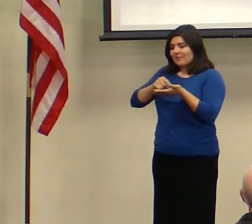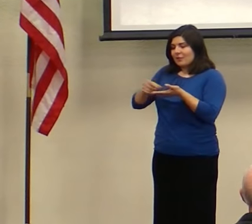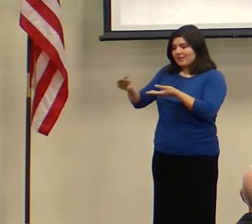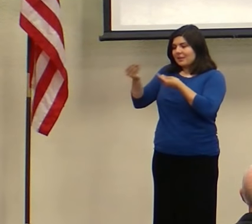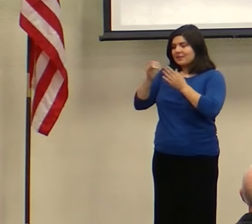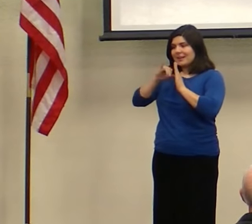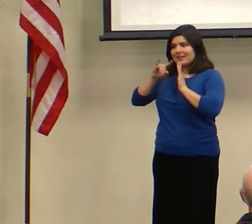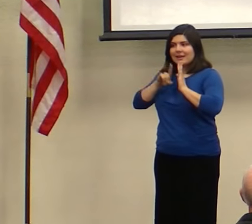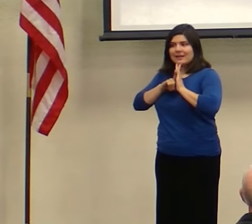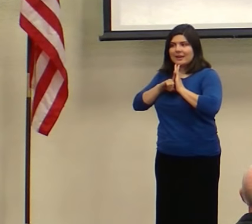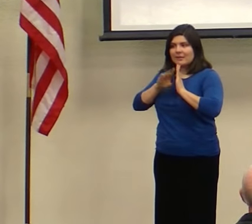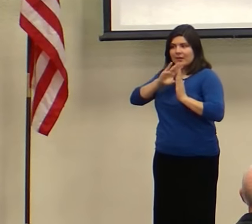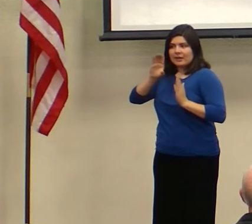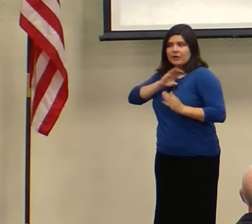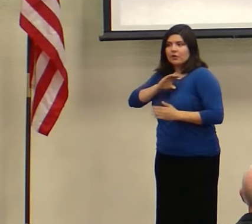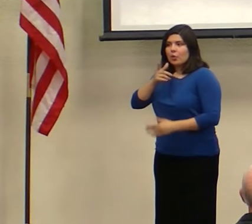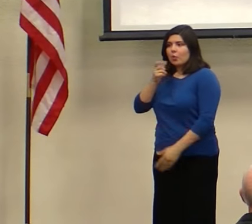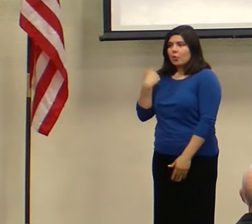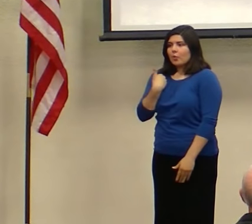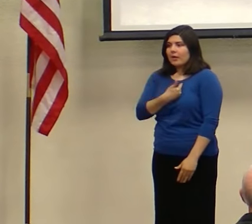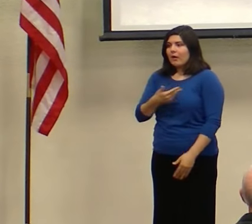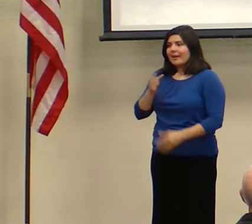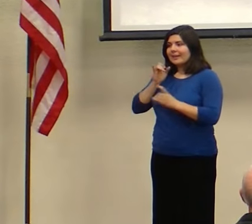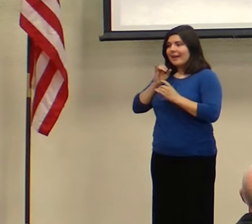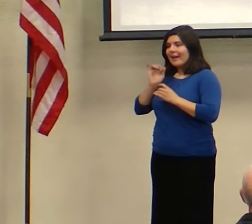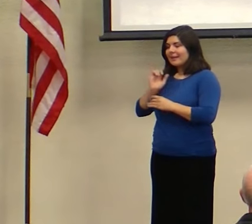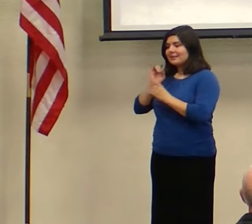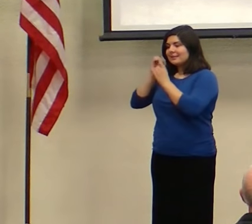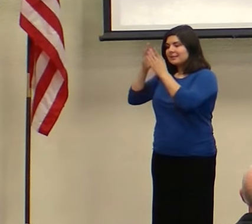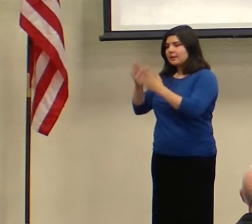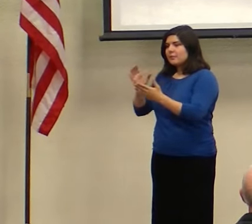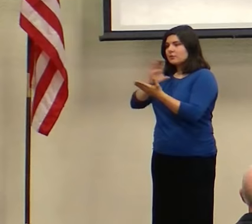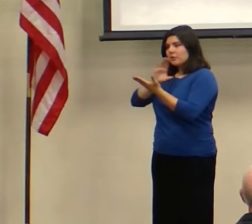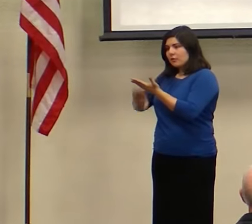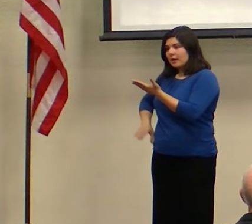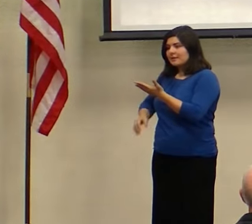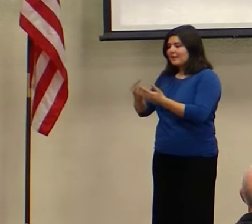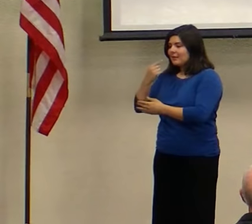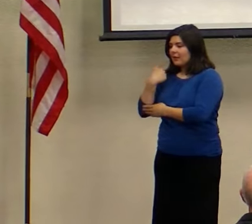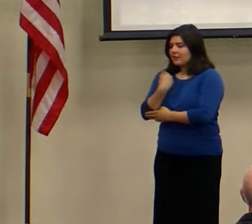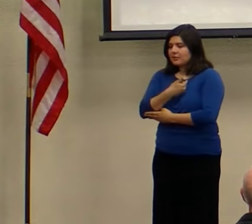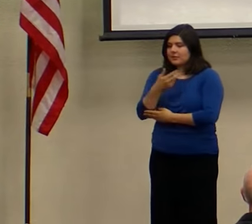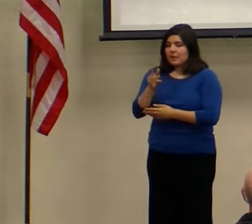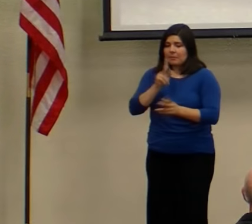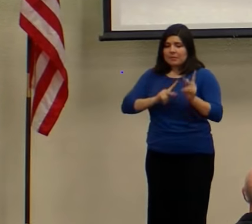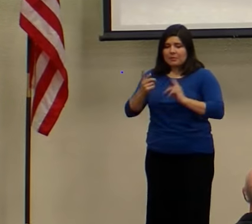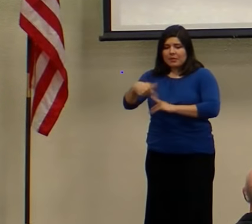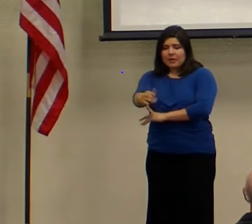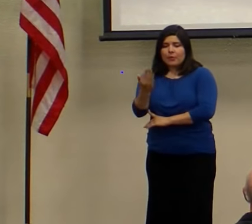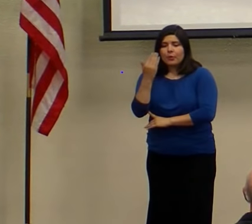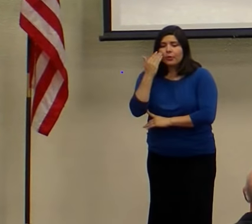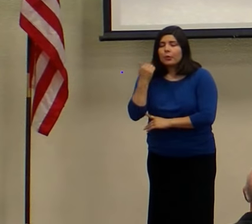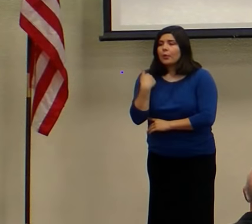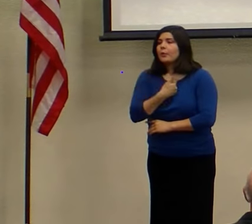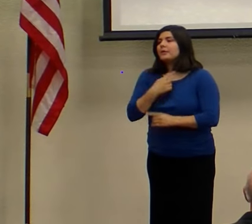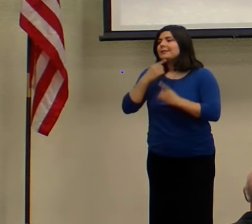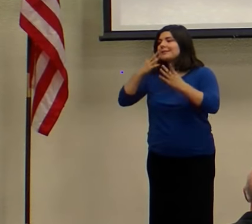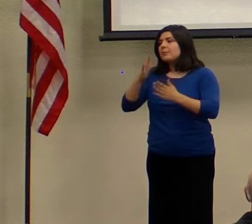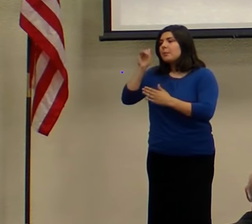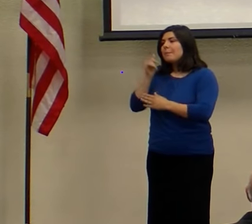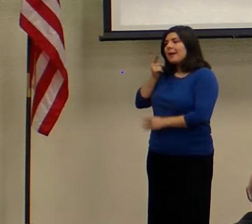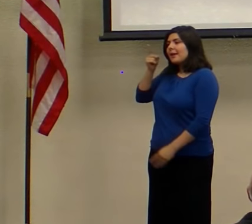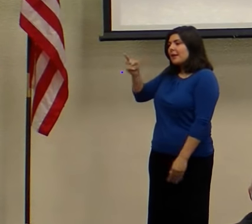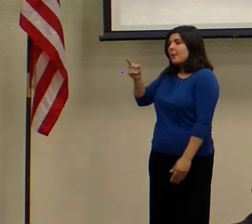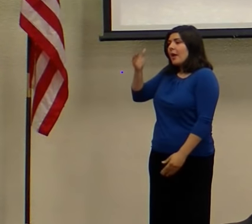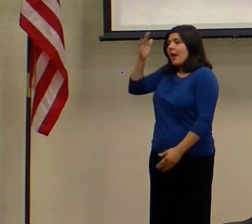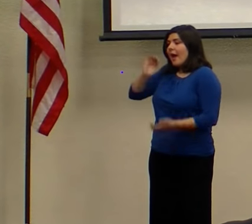factor of who we are as disciples of Christ. It tells us that people will know that we are disciples of him by the